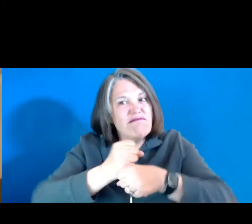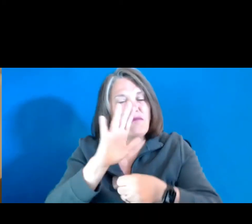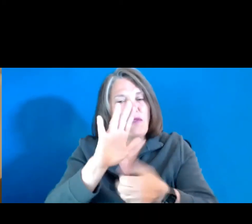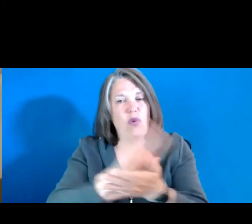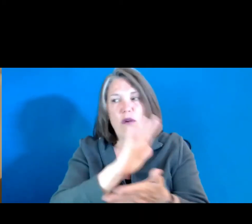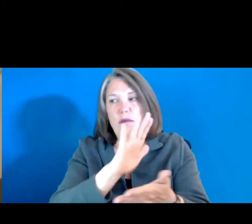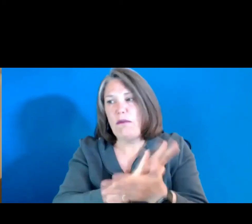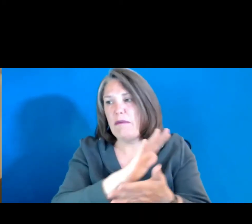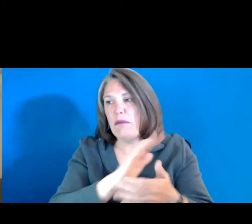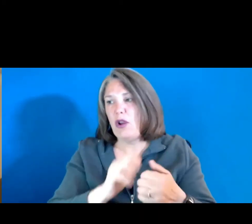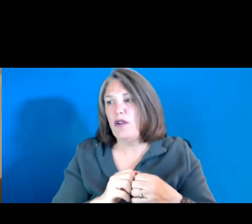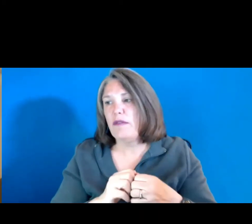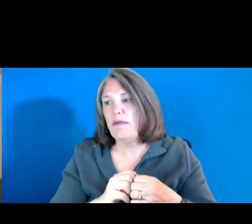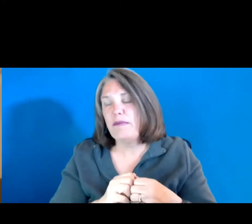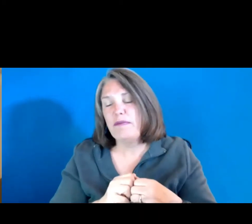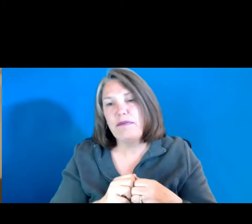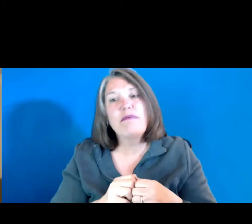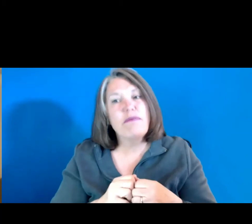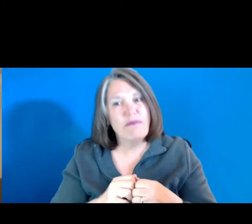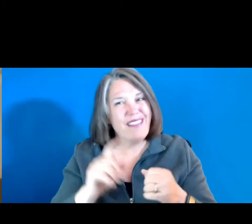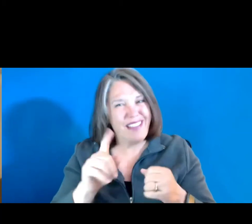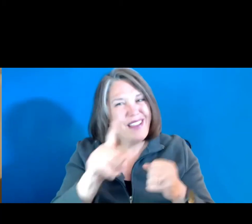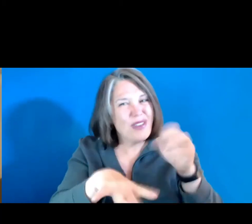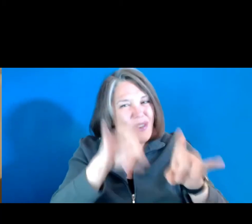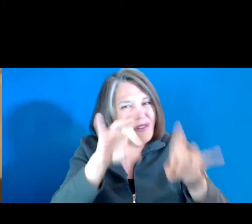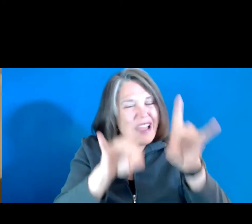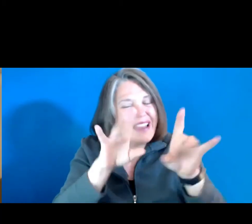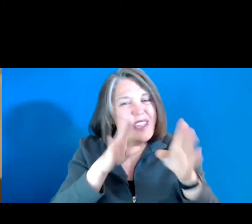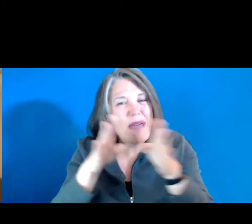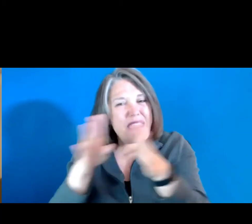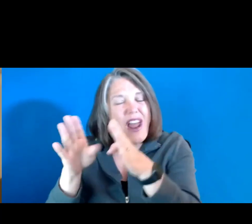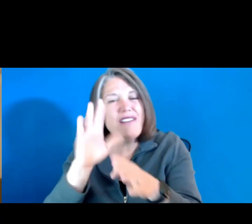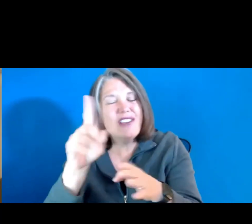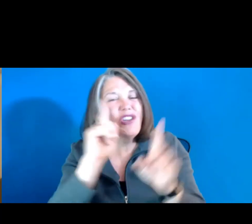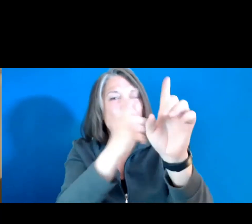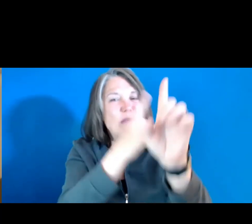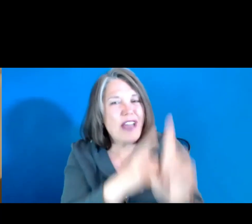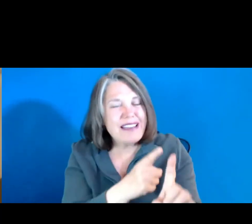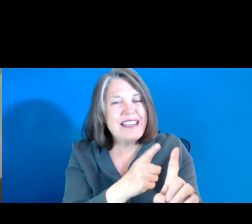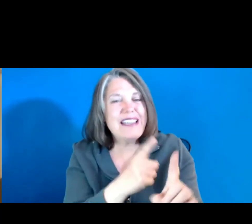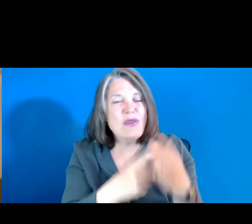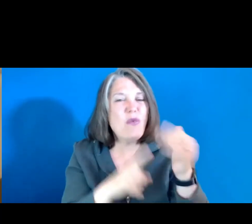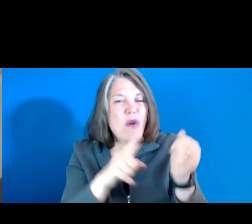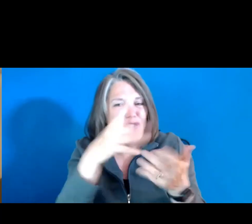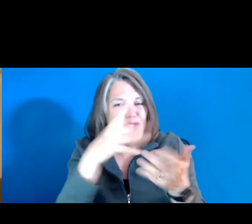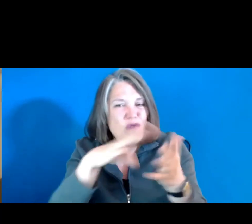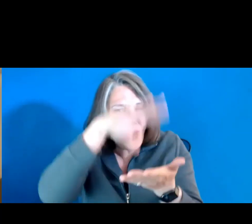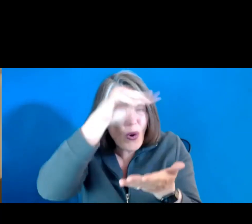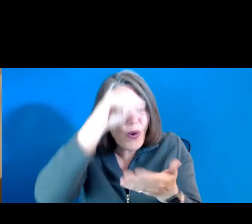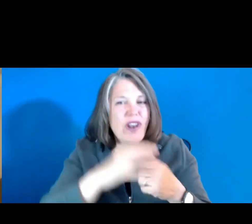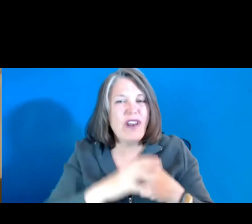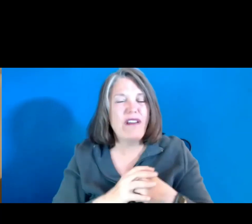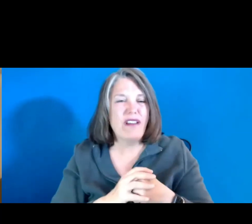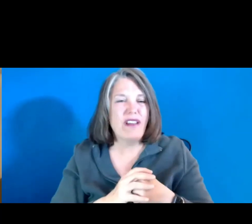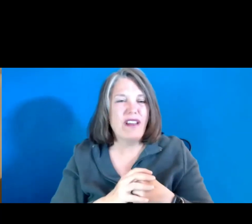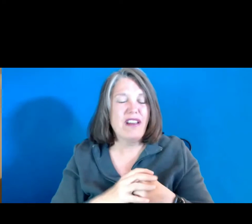the essence of your findings, your methodology, your objectives, what you've learned, and how you want to